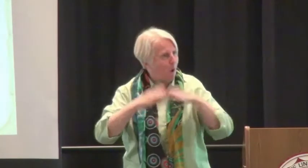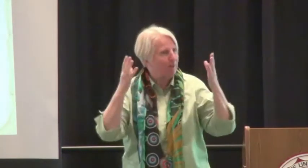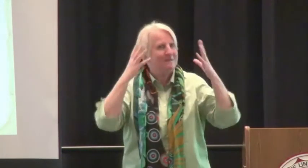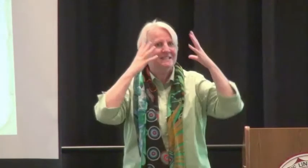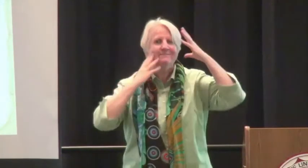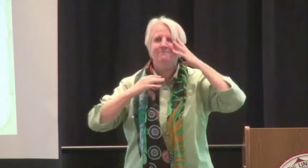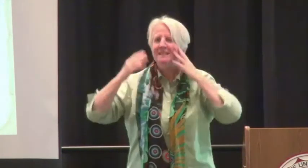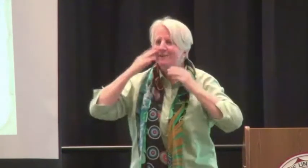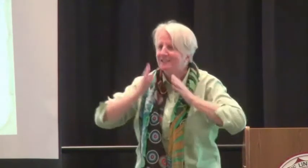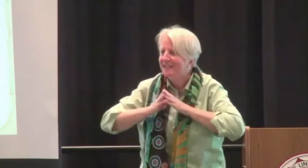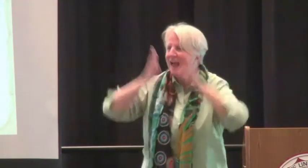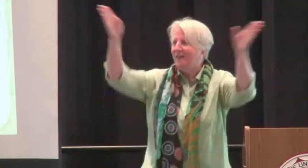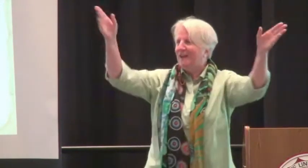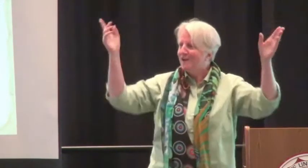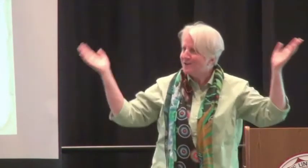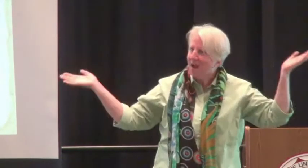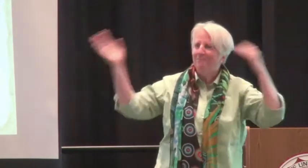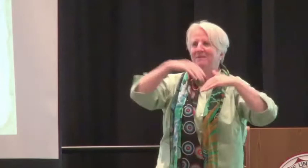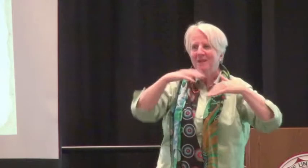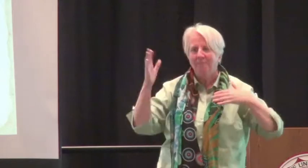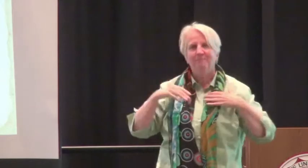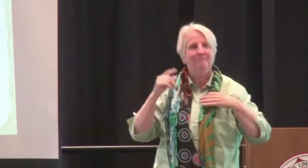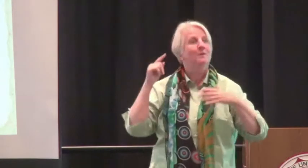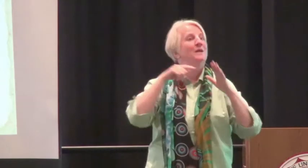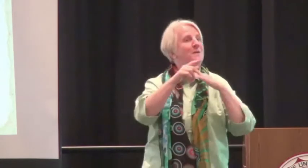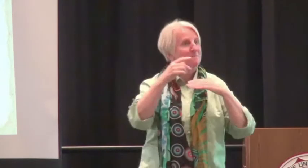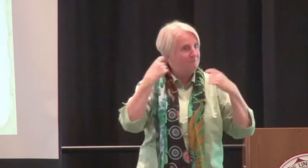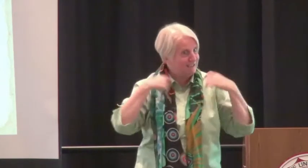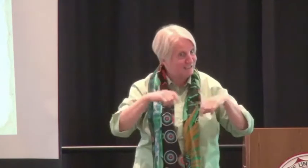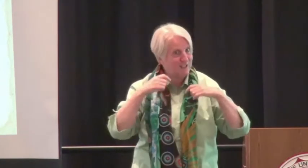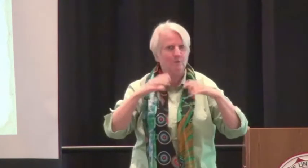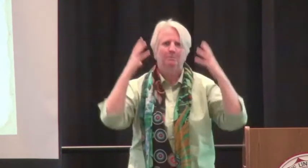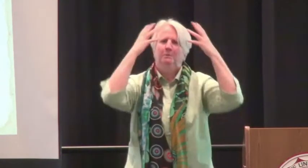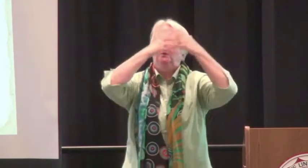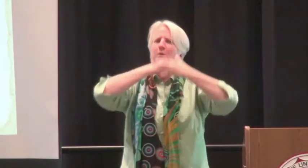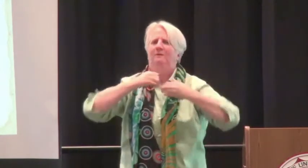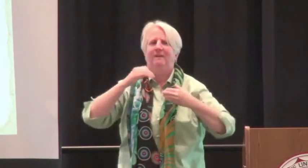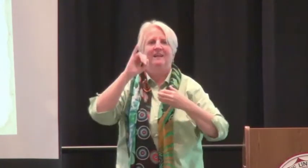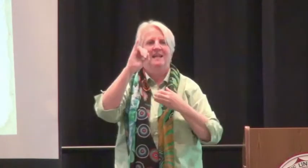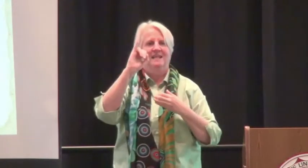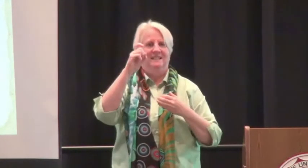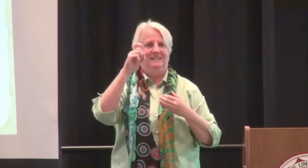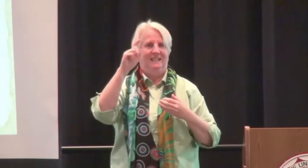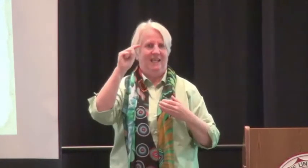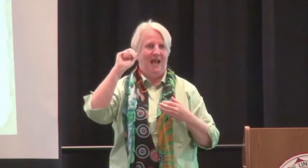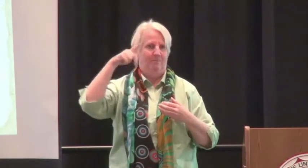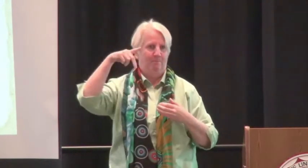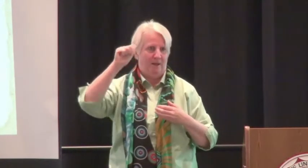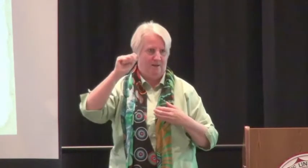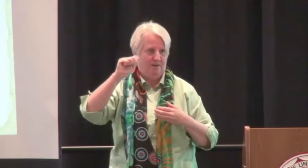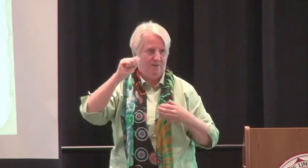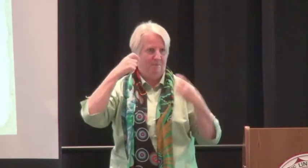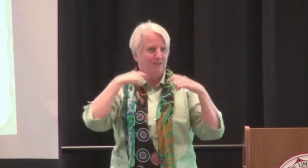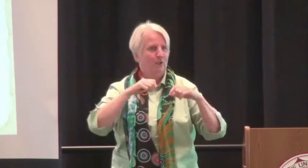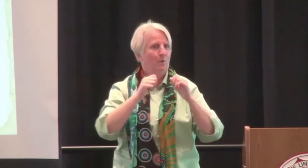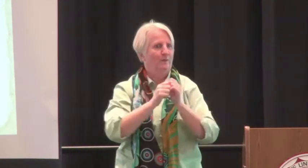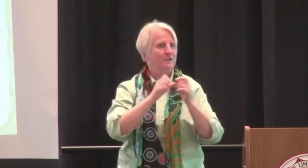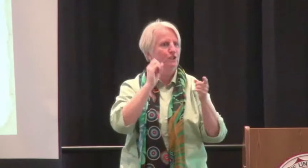So instead of being more of a homeowner, I encouraged her to take advantage of these travel